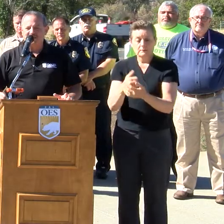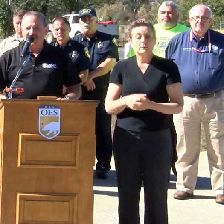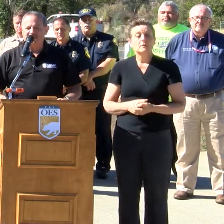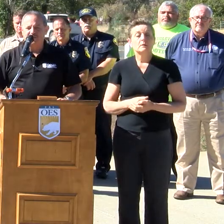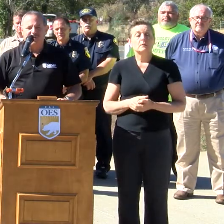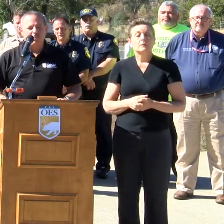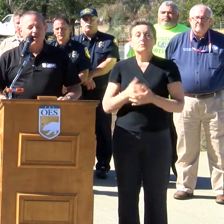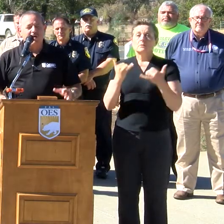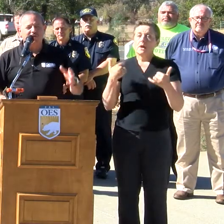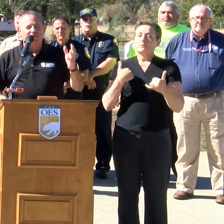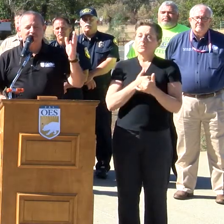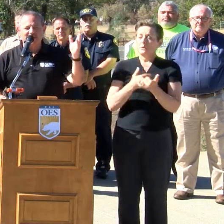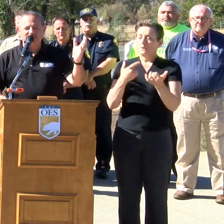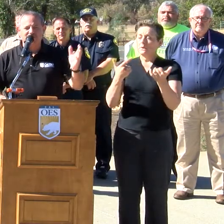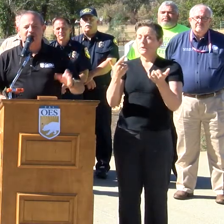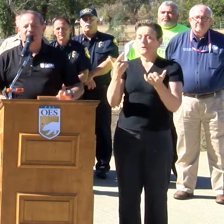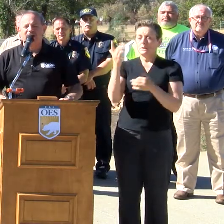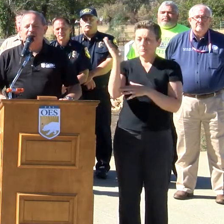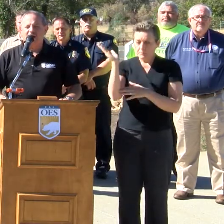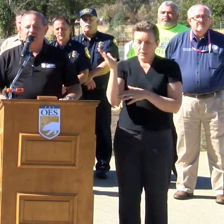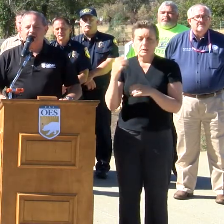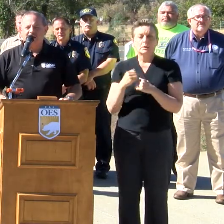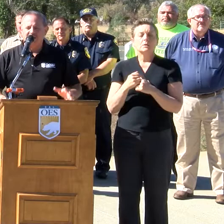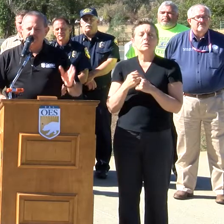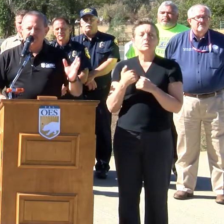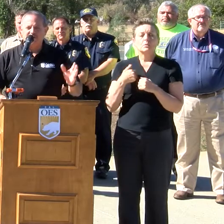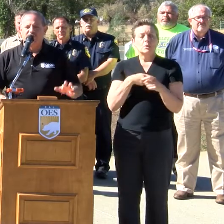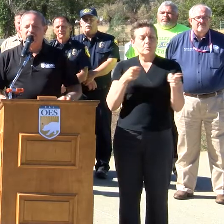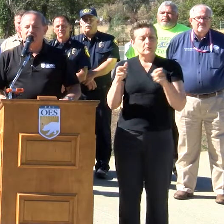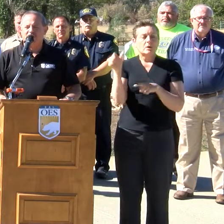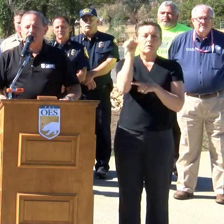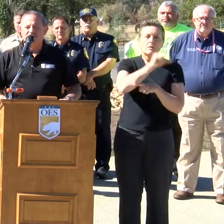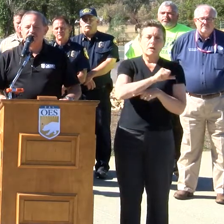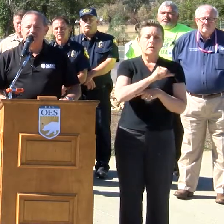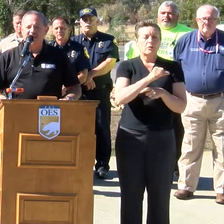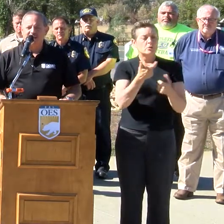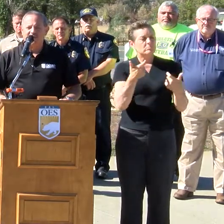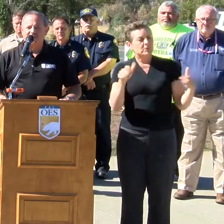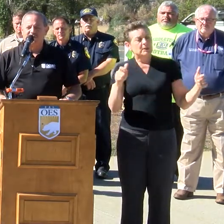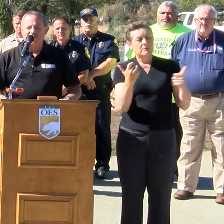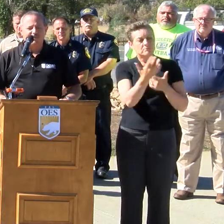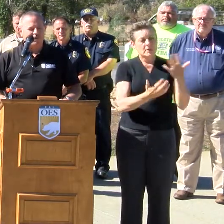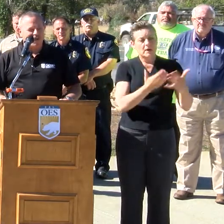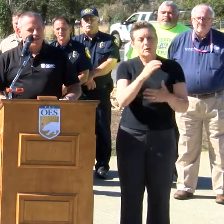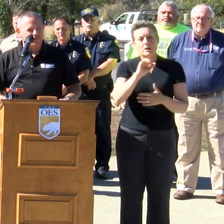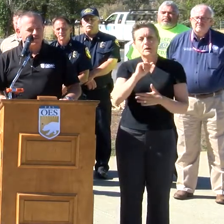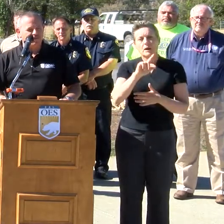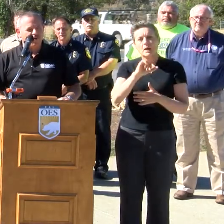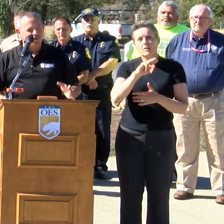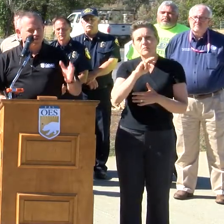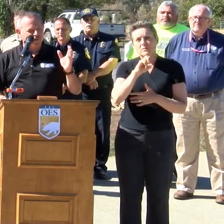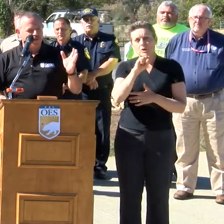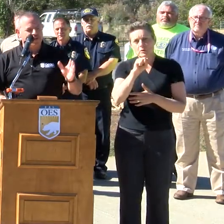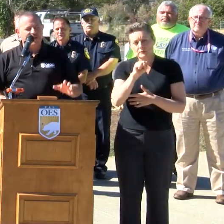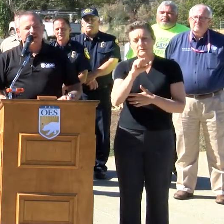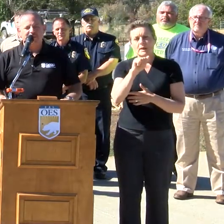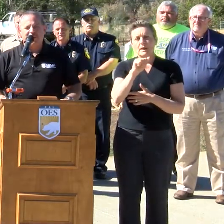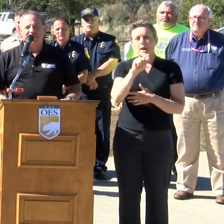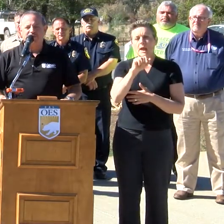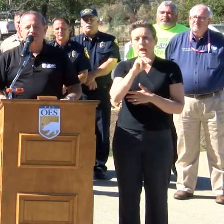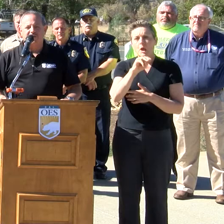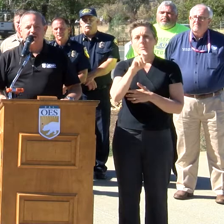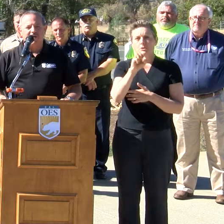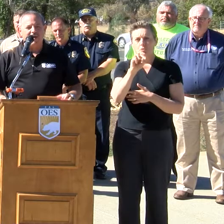we sit here today and speak, we also are managing another major fire operation in Calaveras and Amador counties, also hit